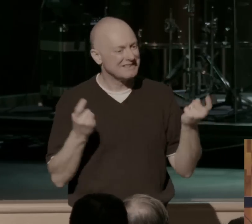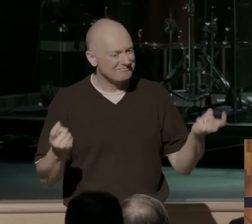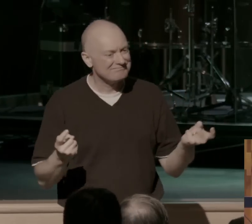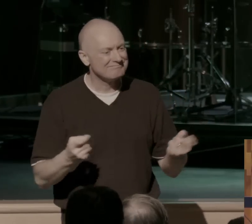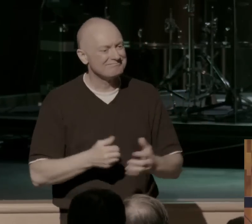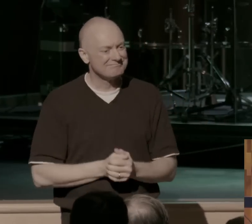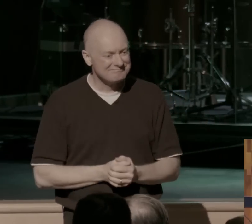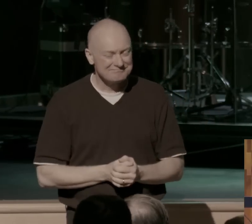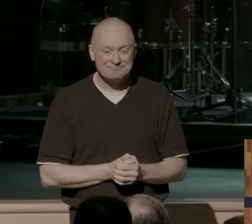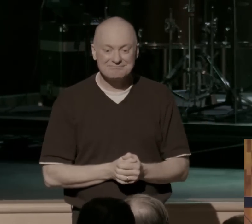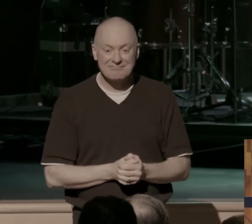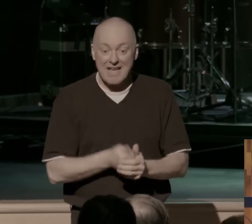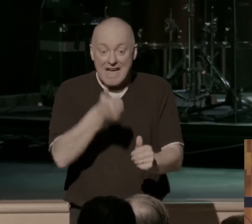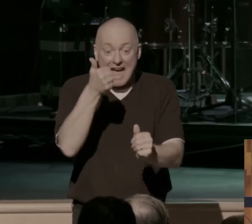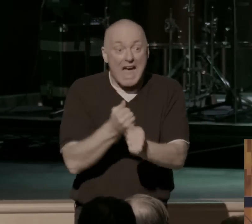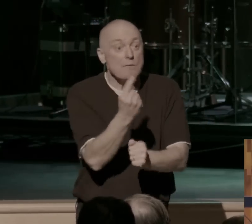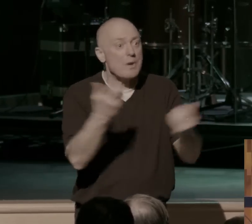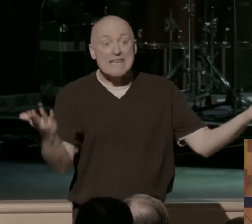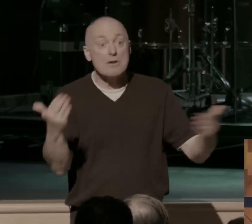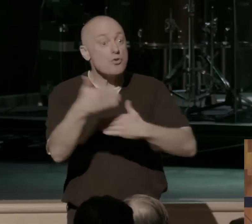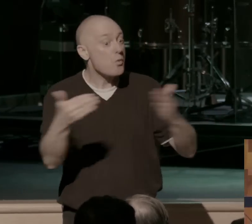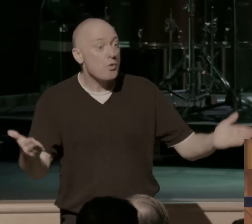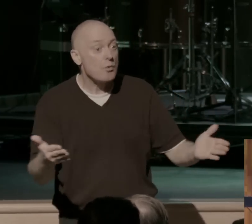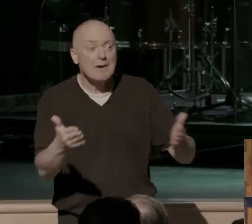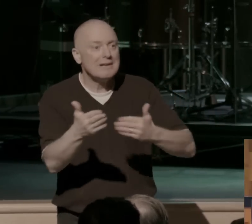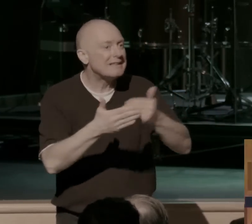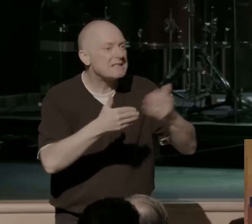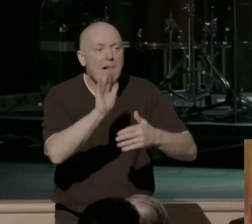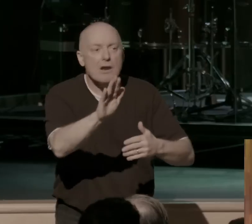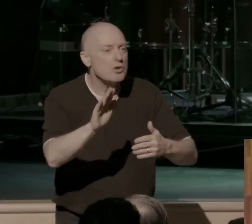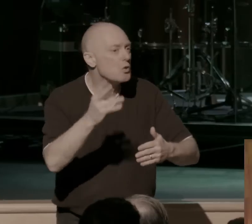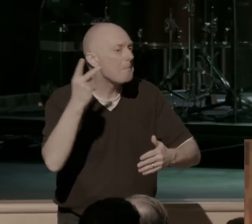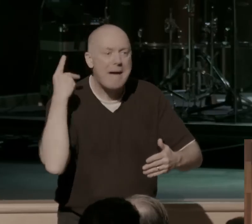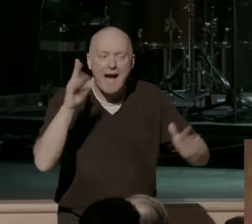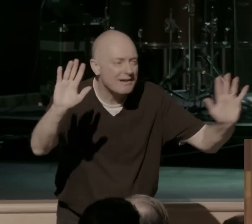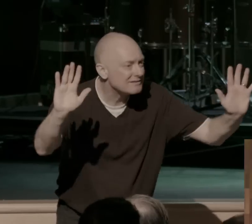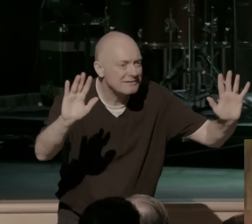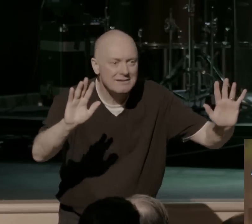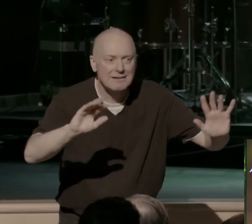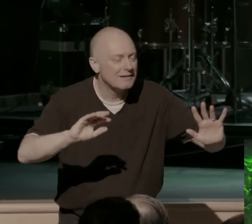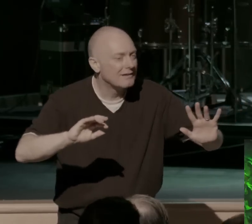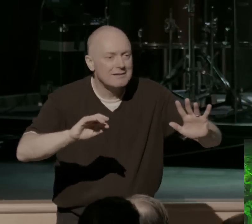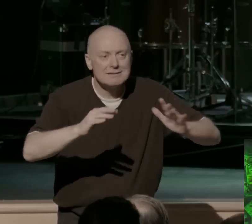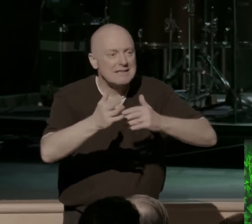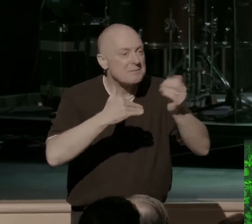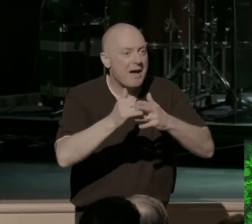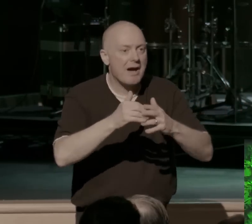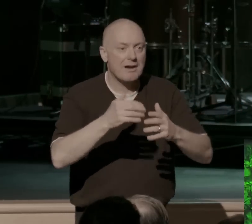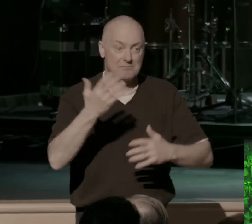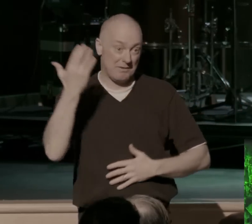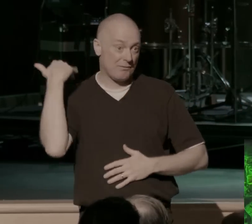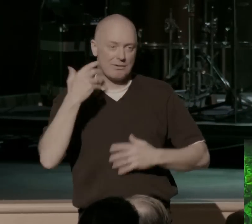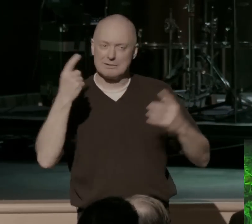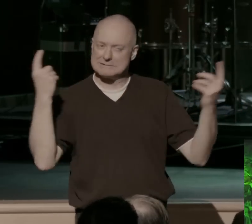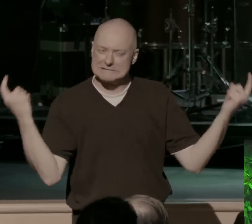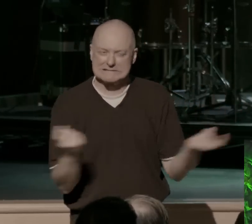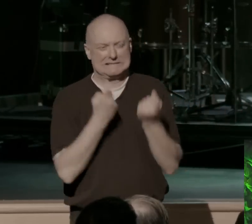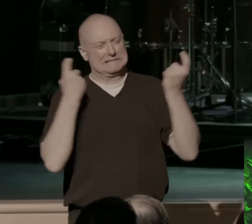So that everybody here in this room, no matter how dark your past is, no matter how sinful the choices you made have been,